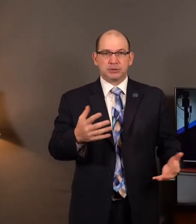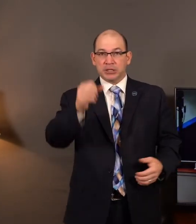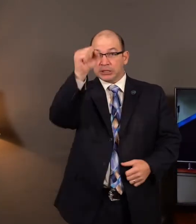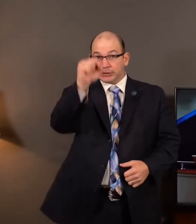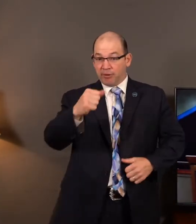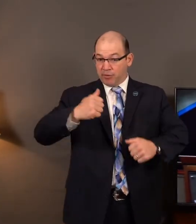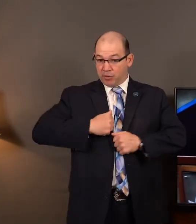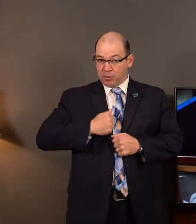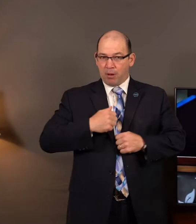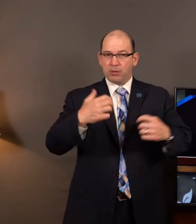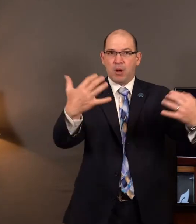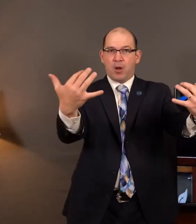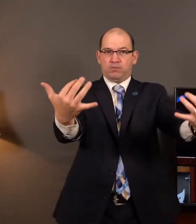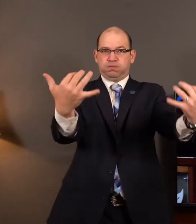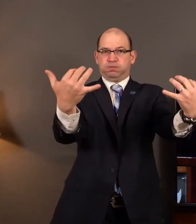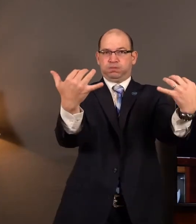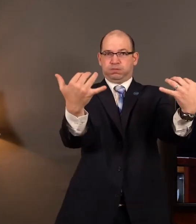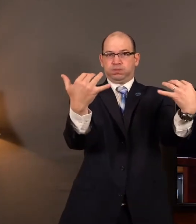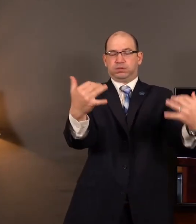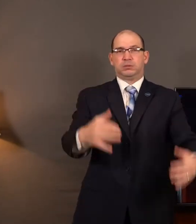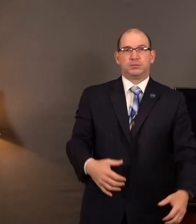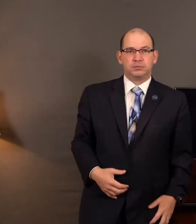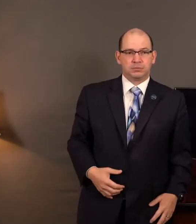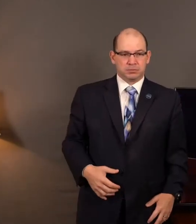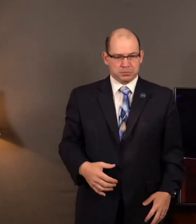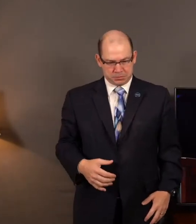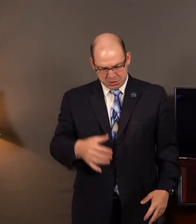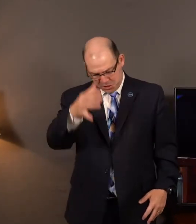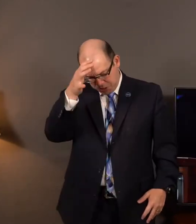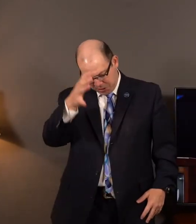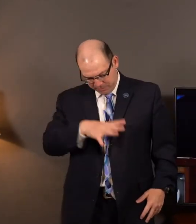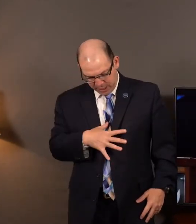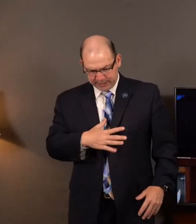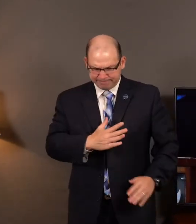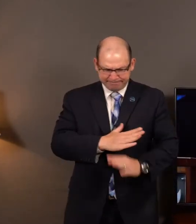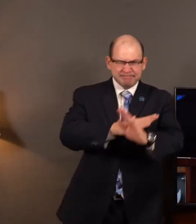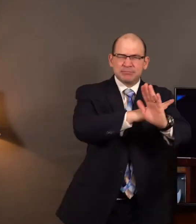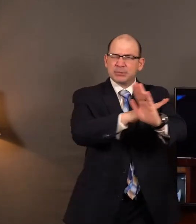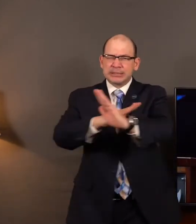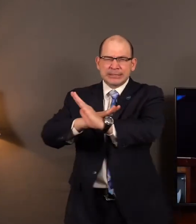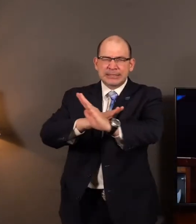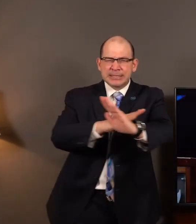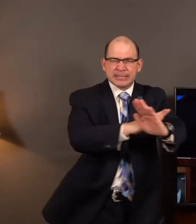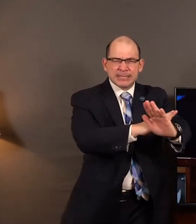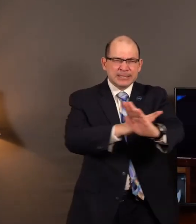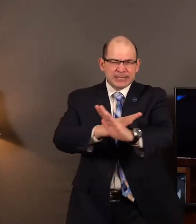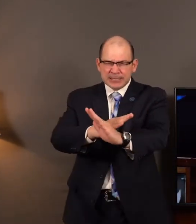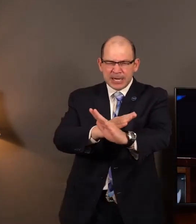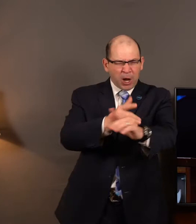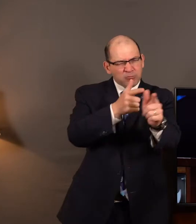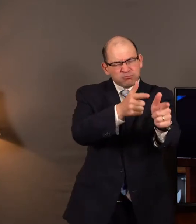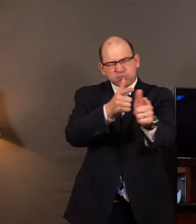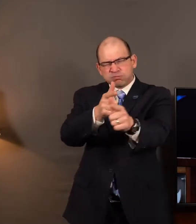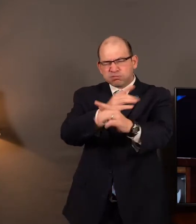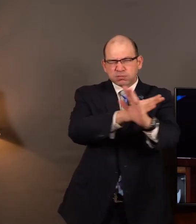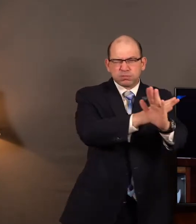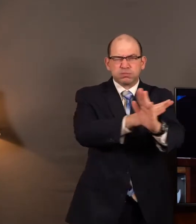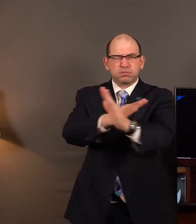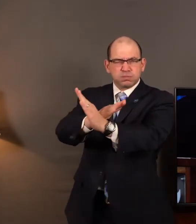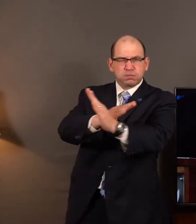advancements. And Colonel Joshua Chamberlain and those men would defend that extreme left of the Union Army line. They would